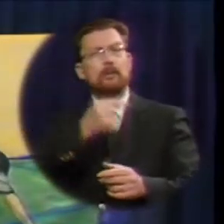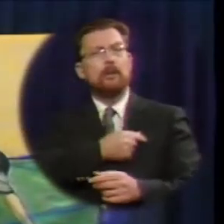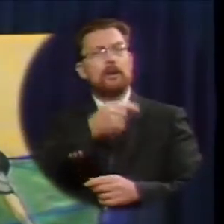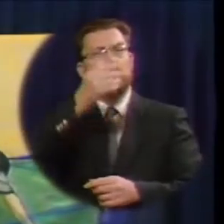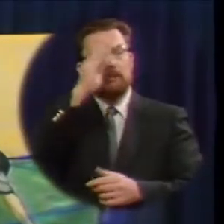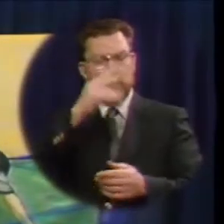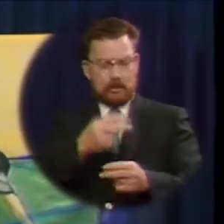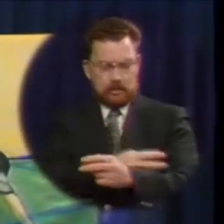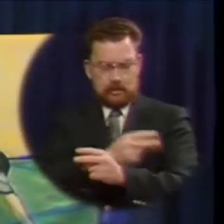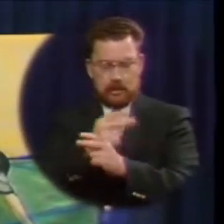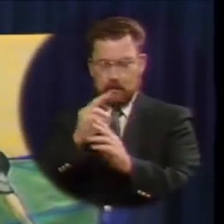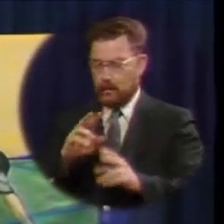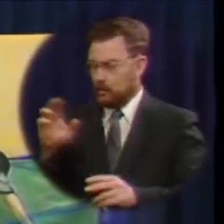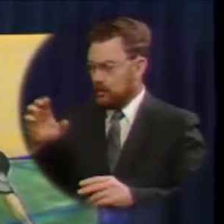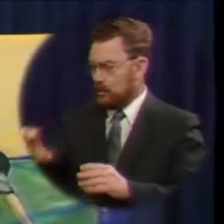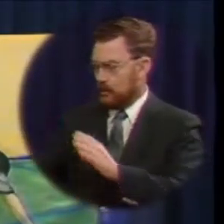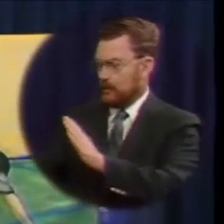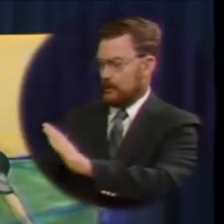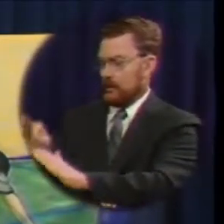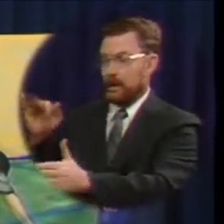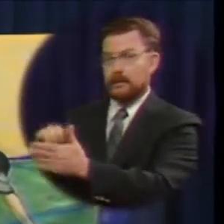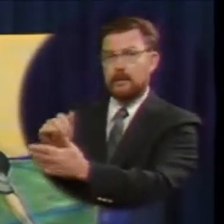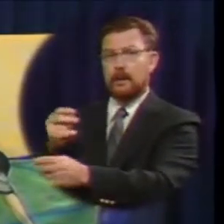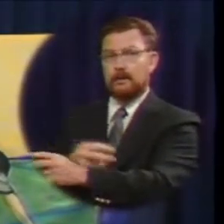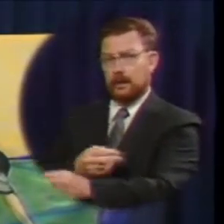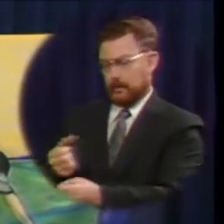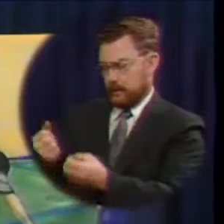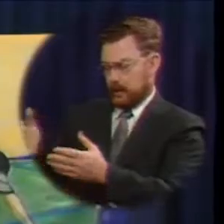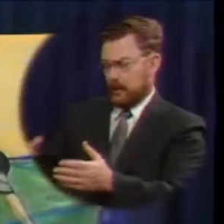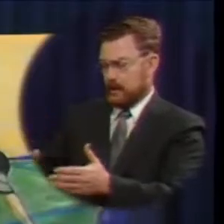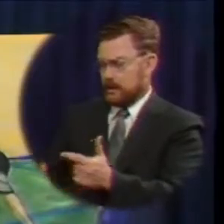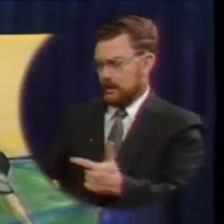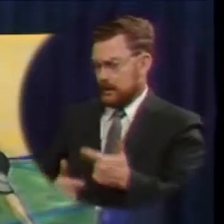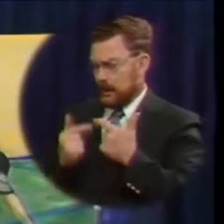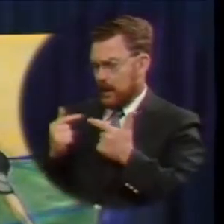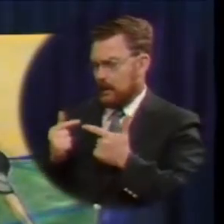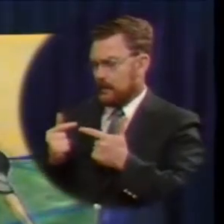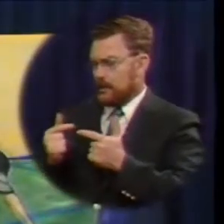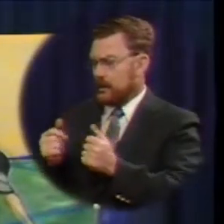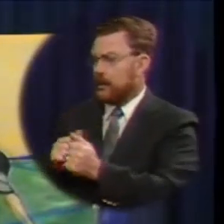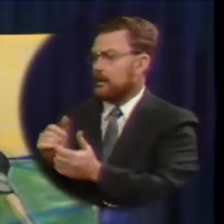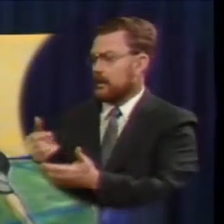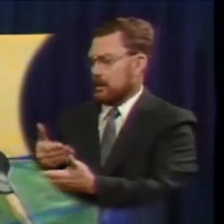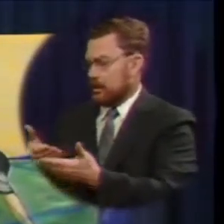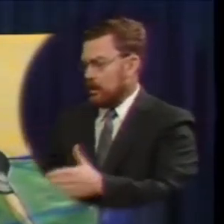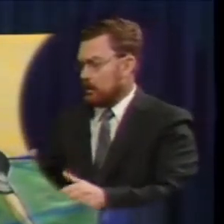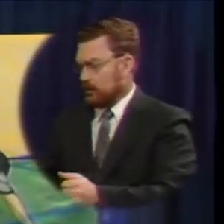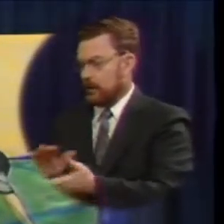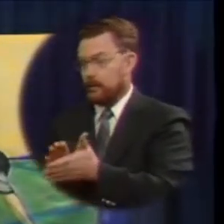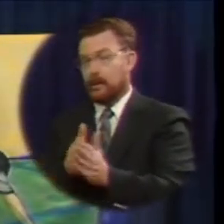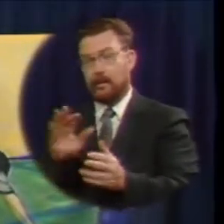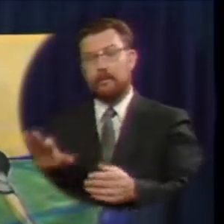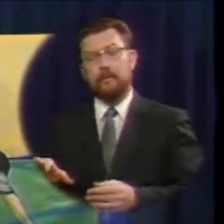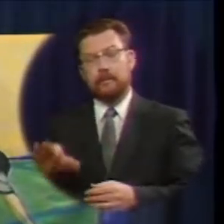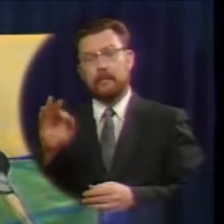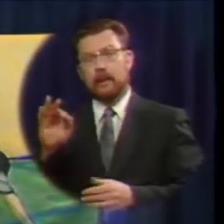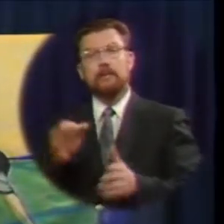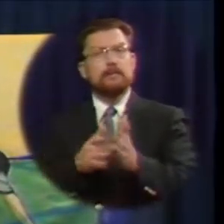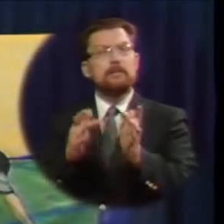shepherd pursues the sheep and lays down his life that the lost sheep may be found jesus died